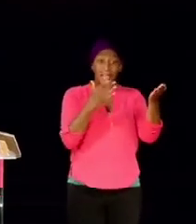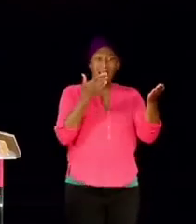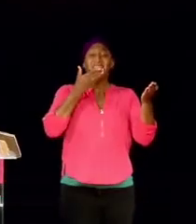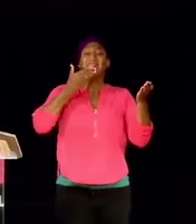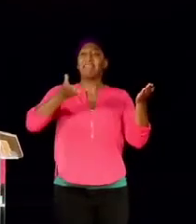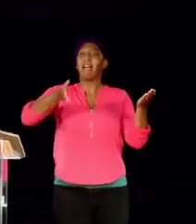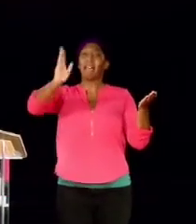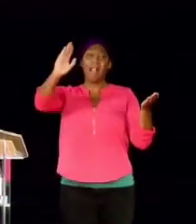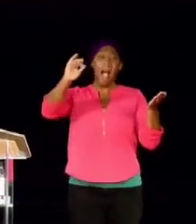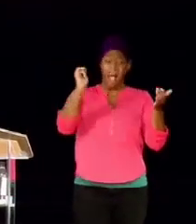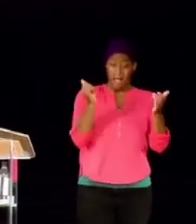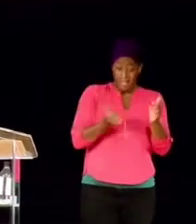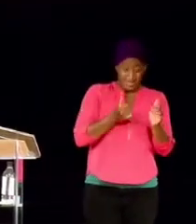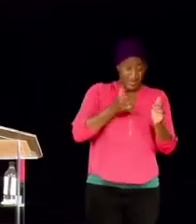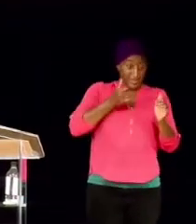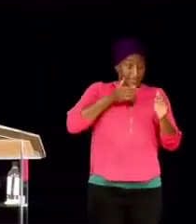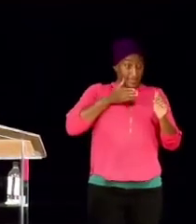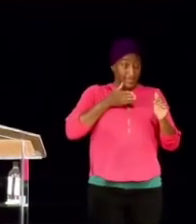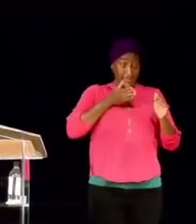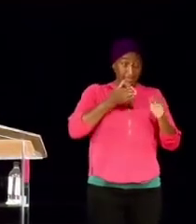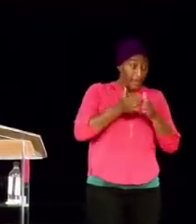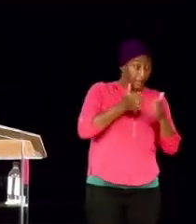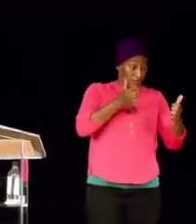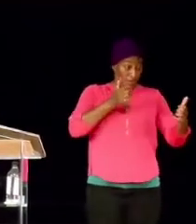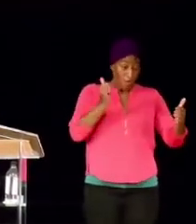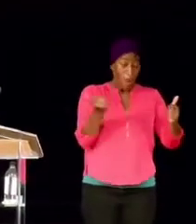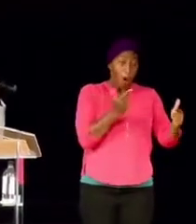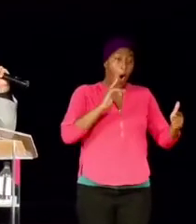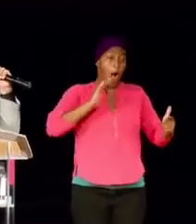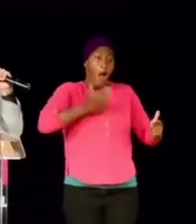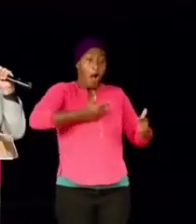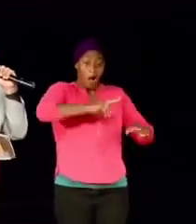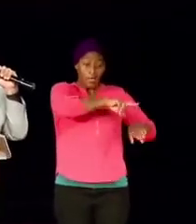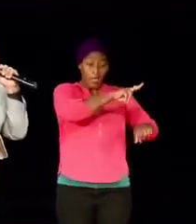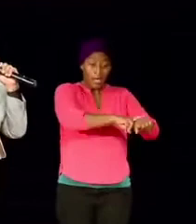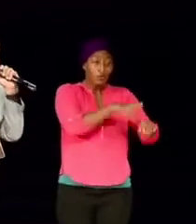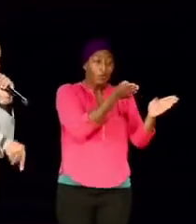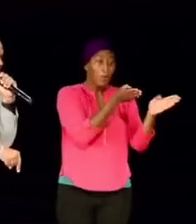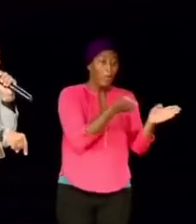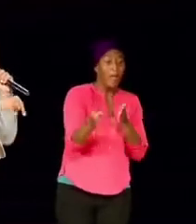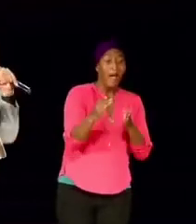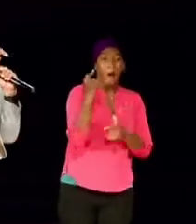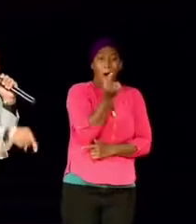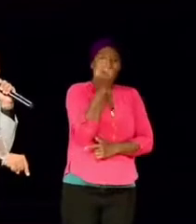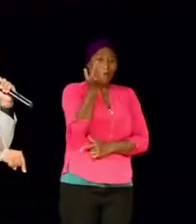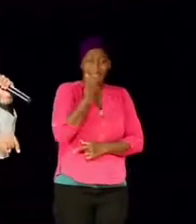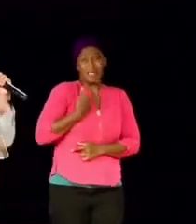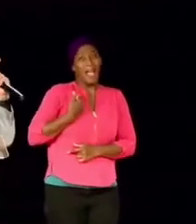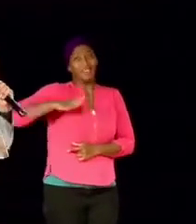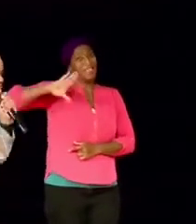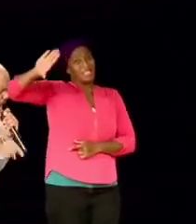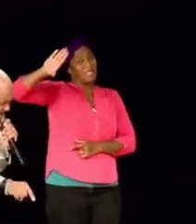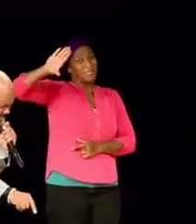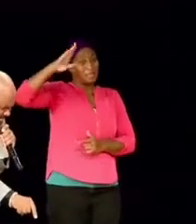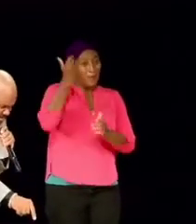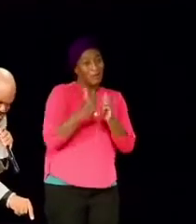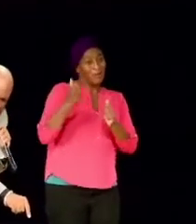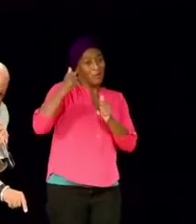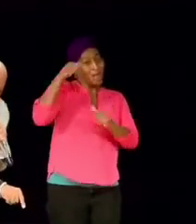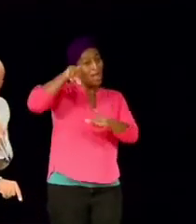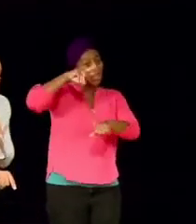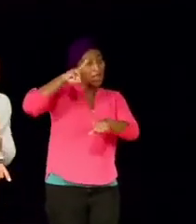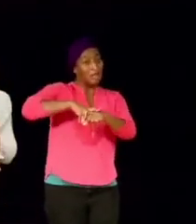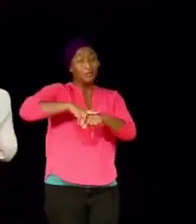behind every natural plan, there is always a supernatural promise.